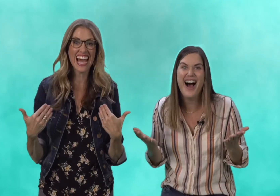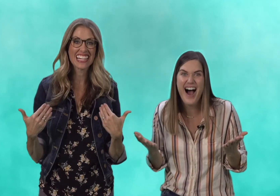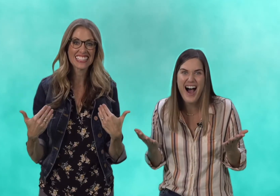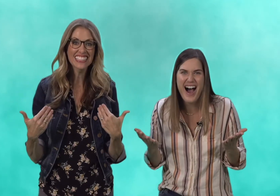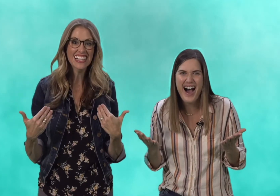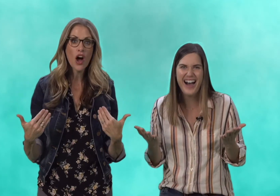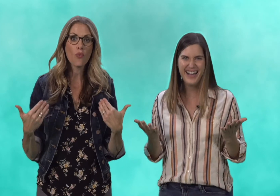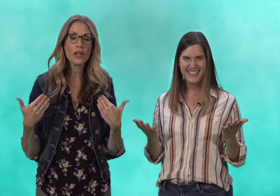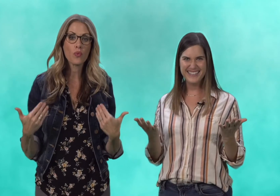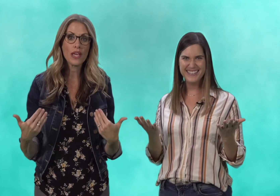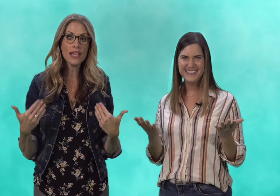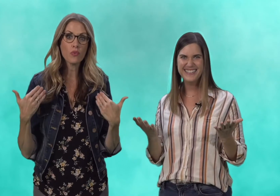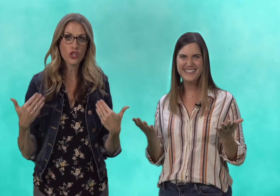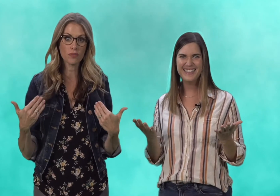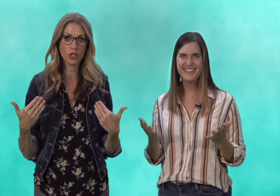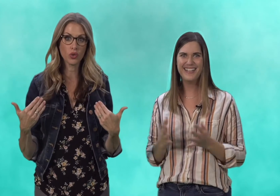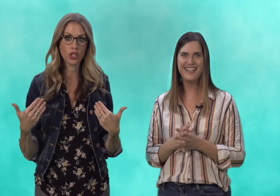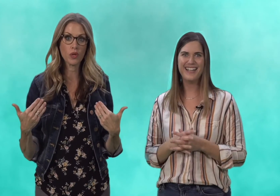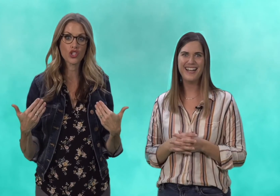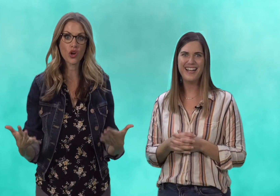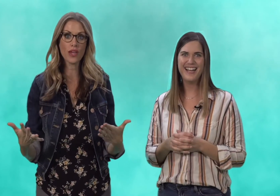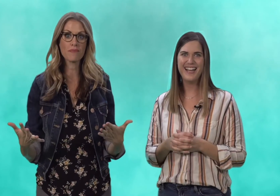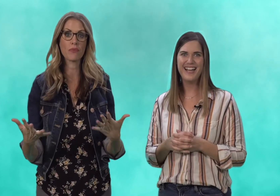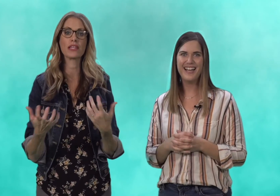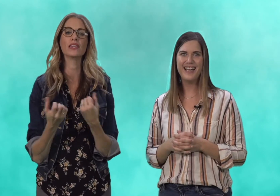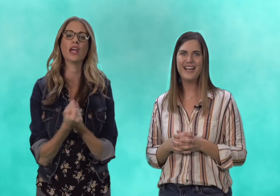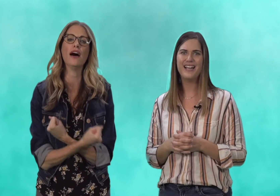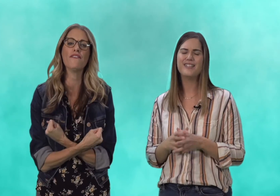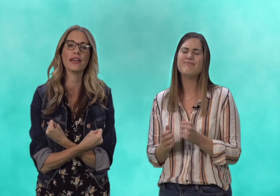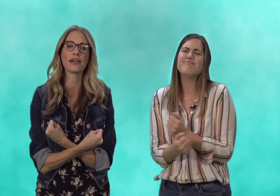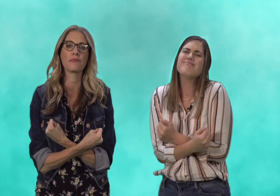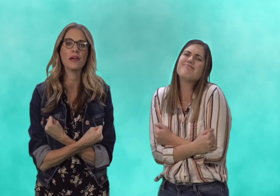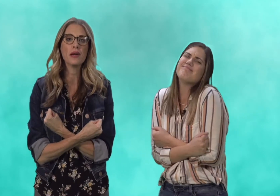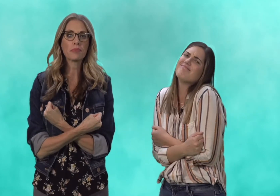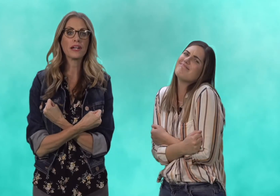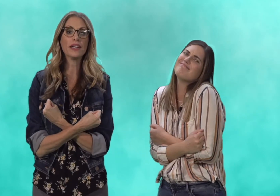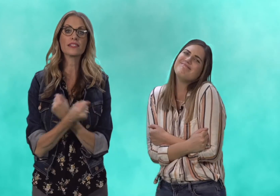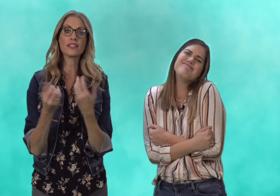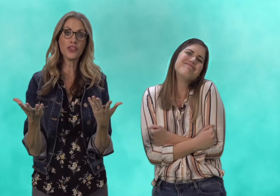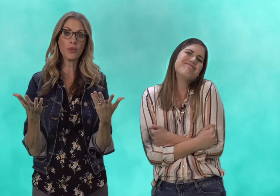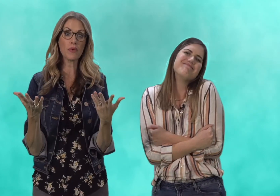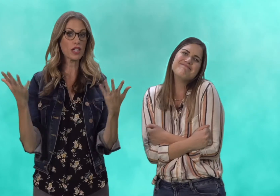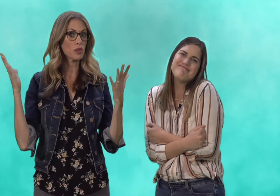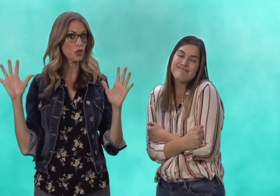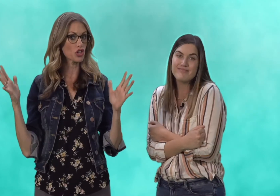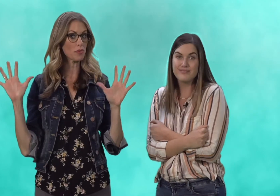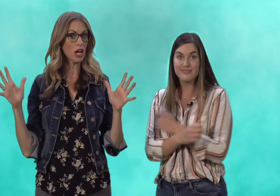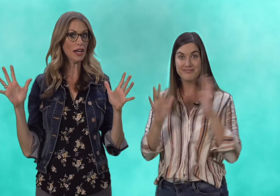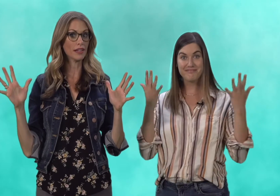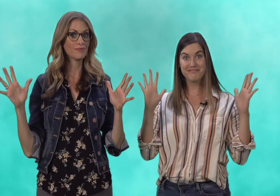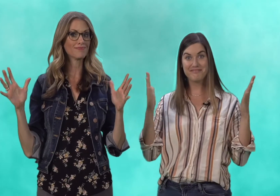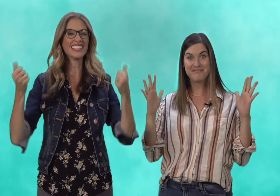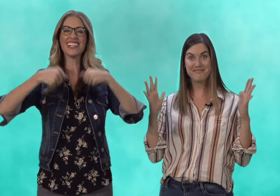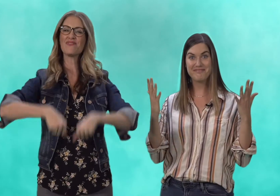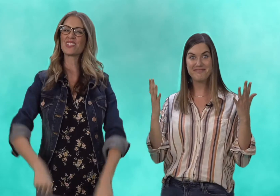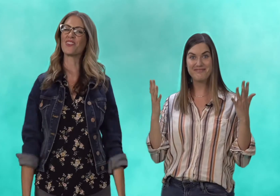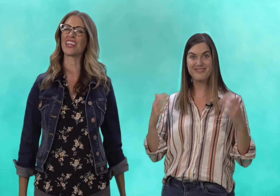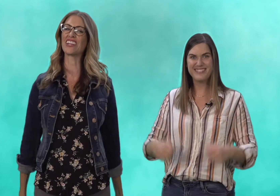when we worship the lord we show him that we love him praying is another way we can worship god i'm so thankful